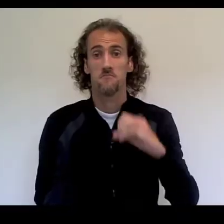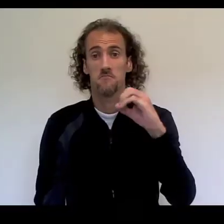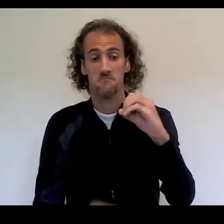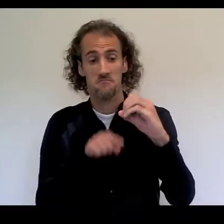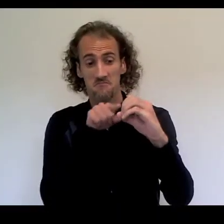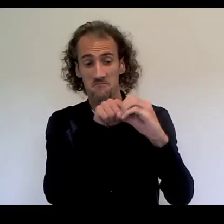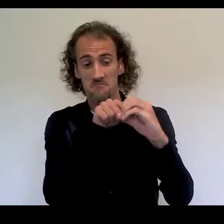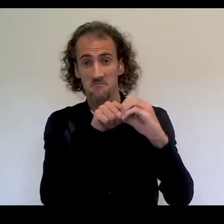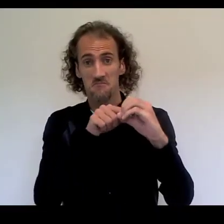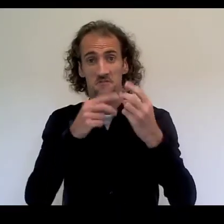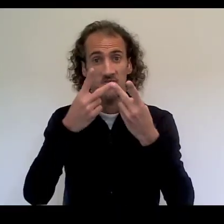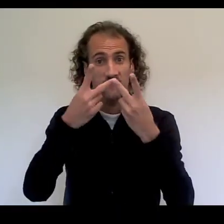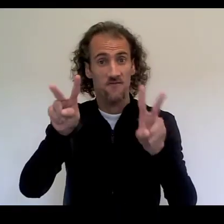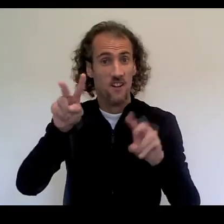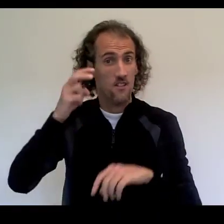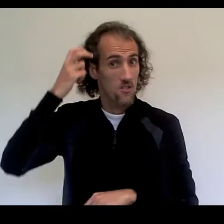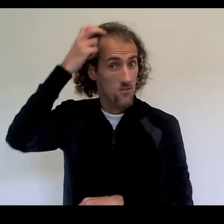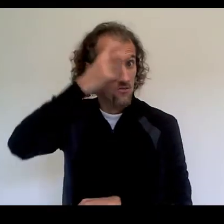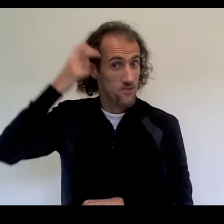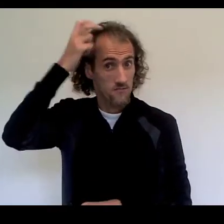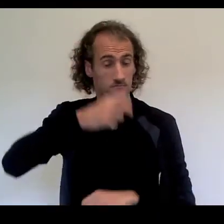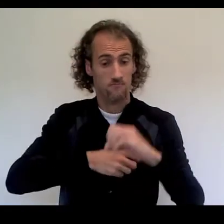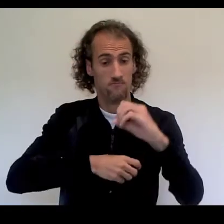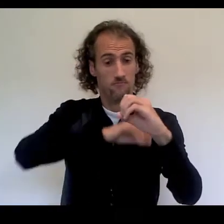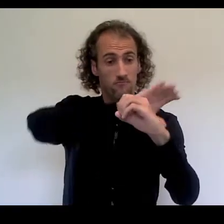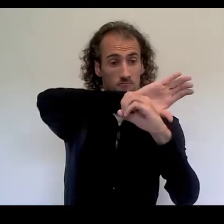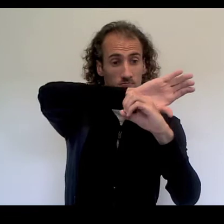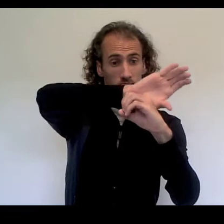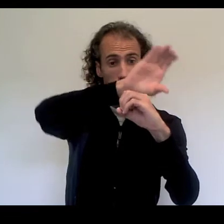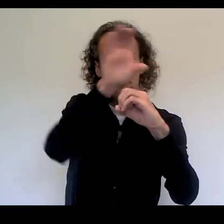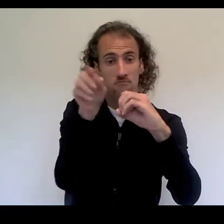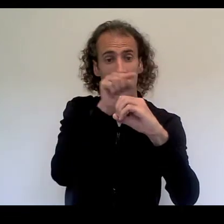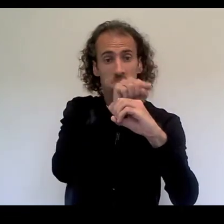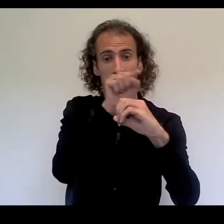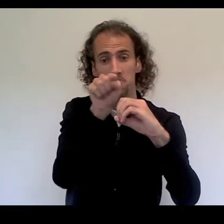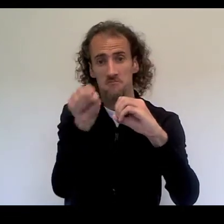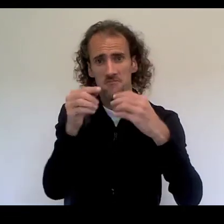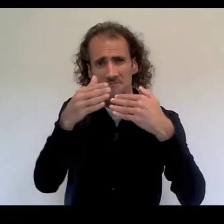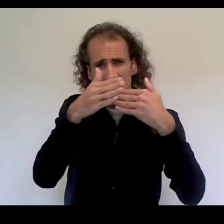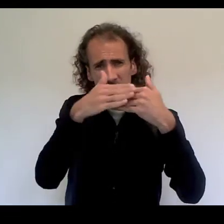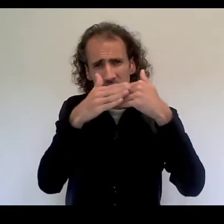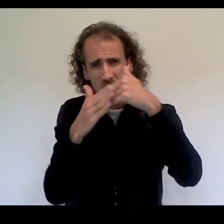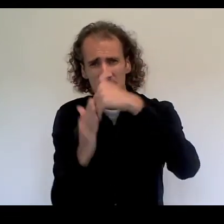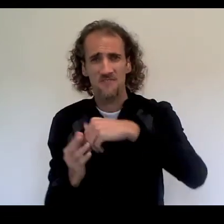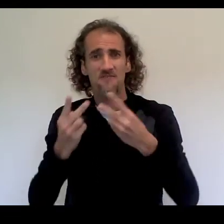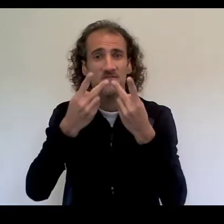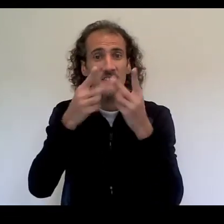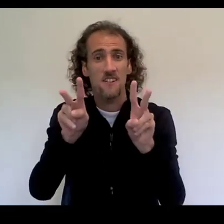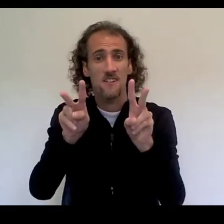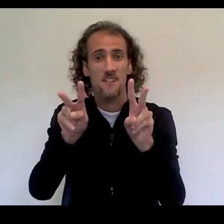day, we